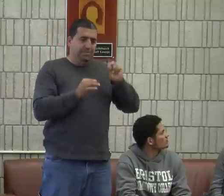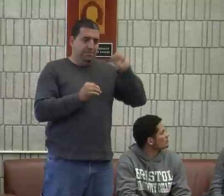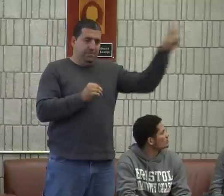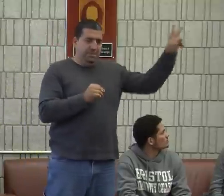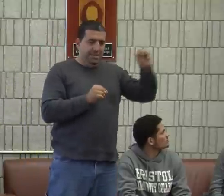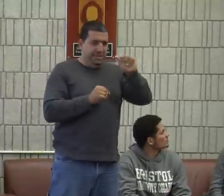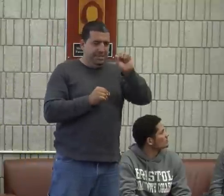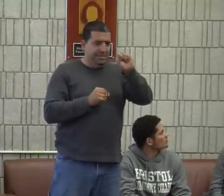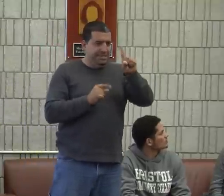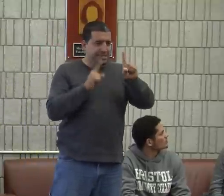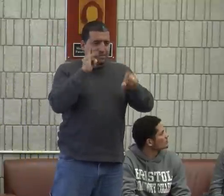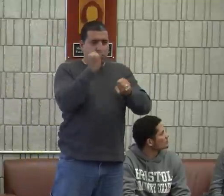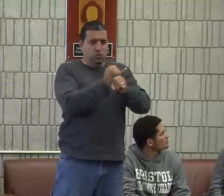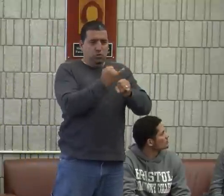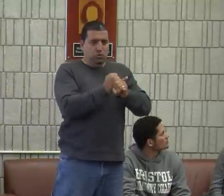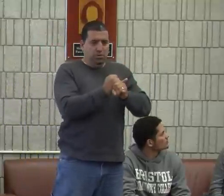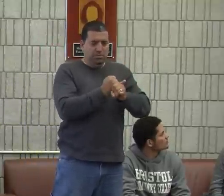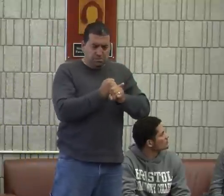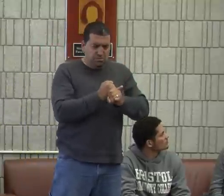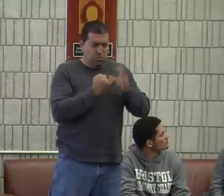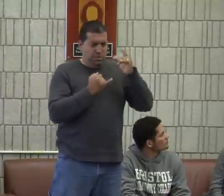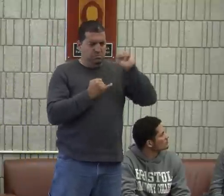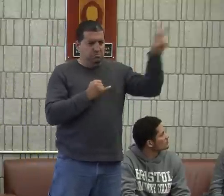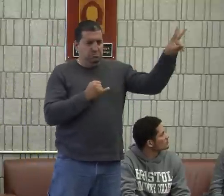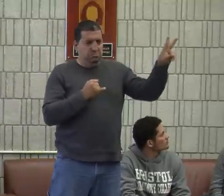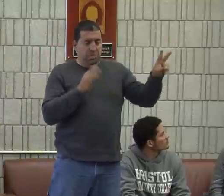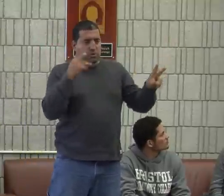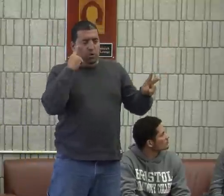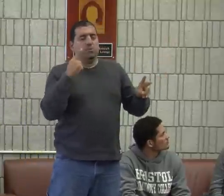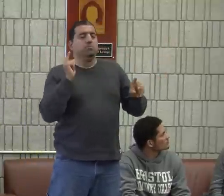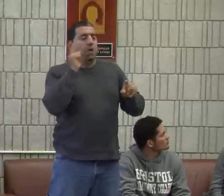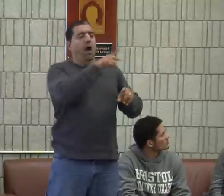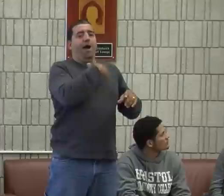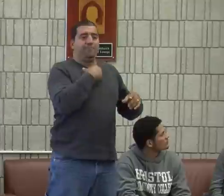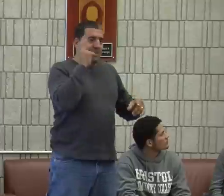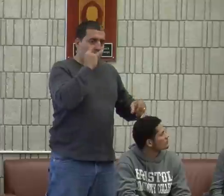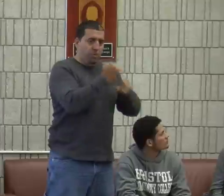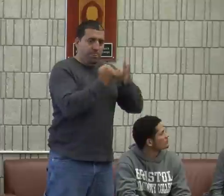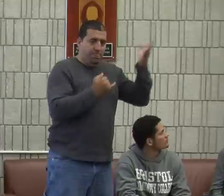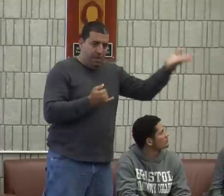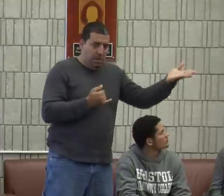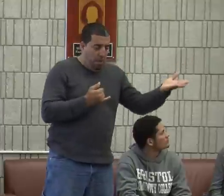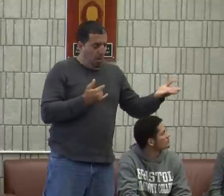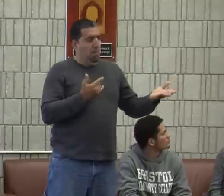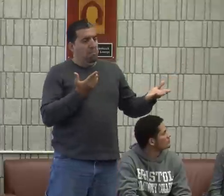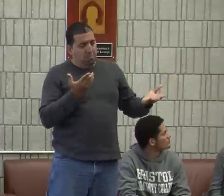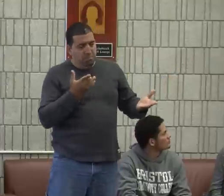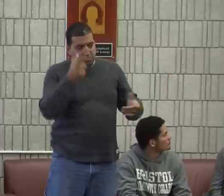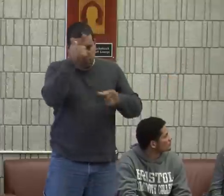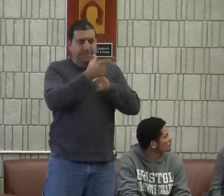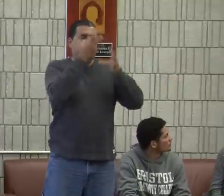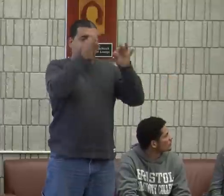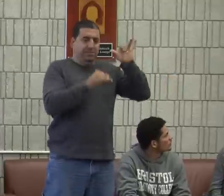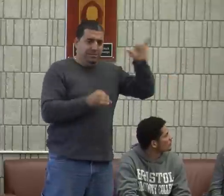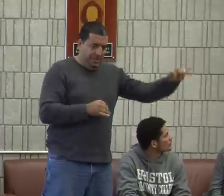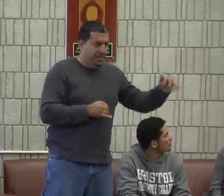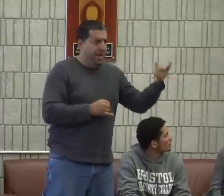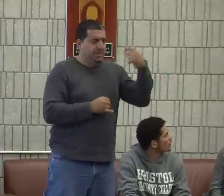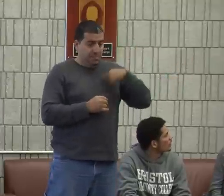And my brother decided to go to the American School for the Deaf. And there, it was a school for the deaf. was a residential program. He